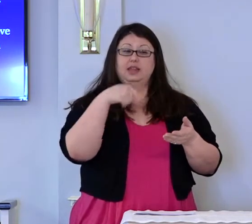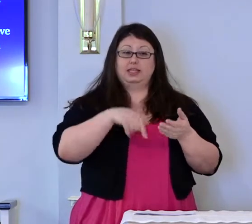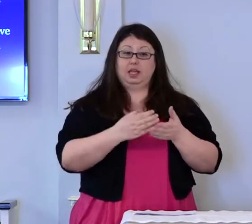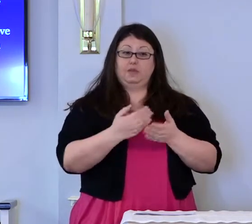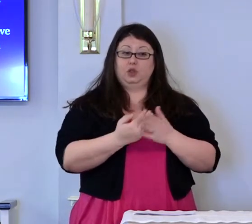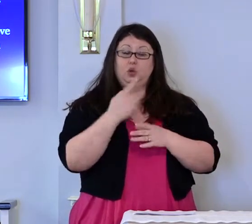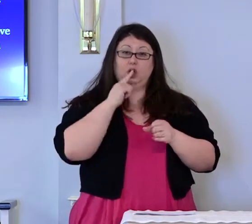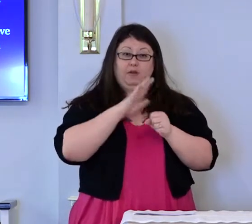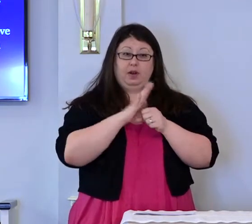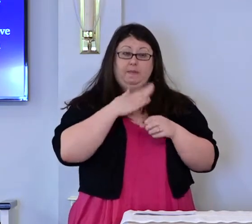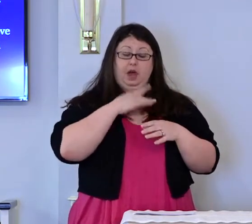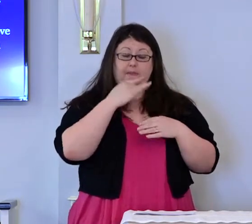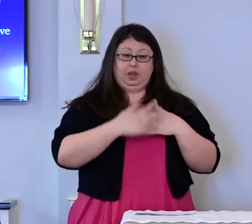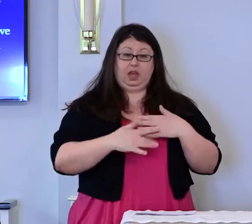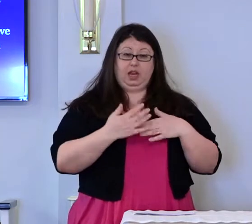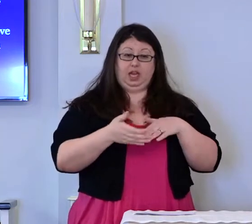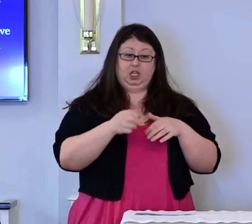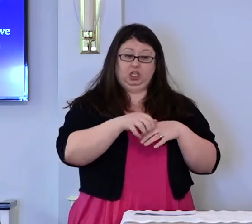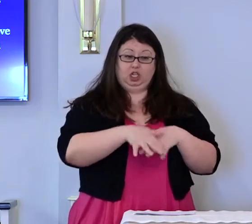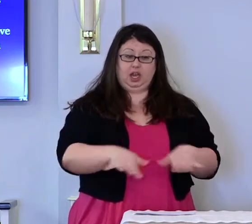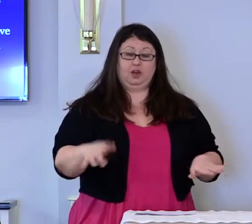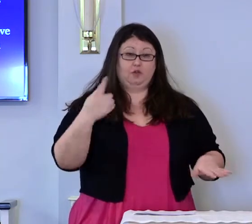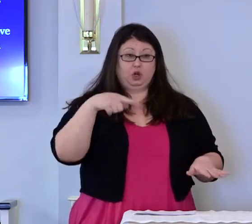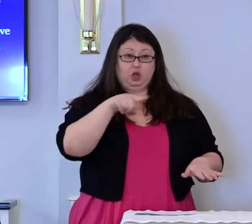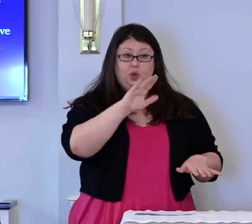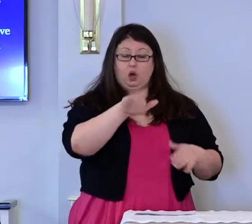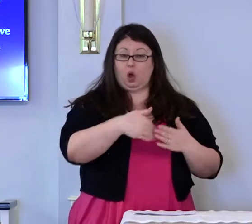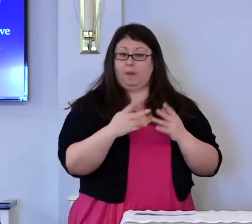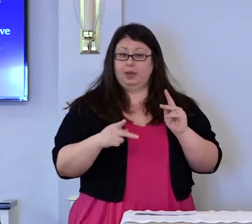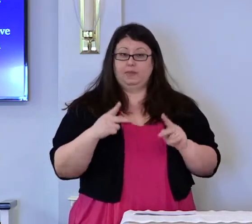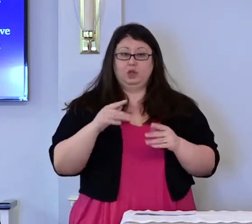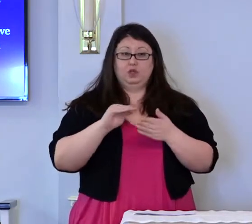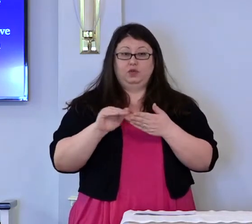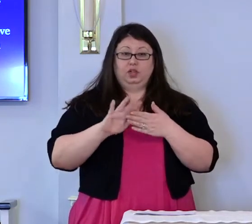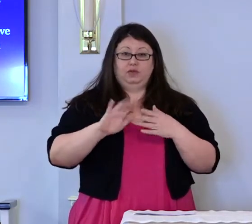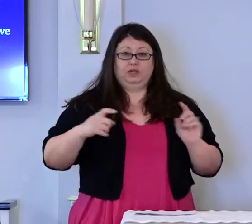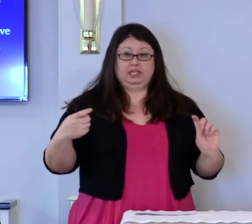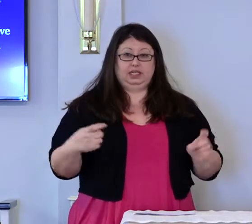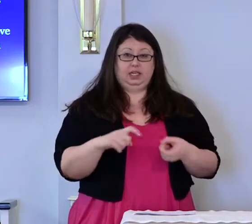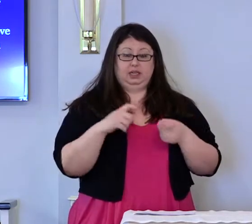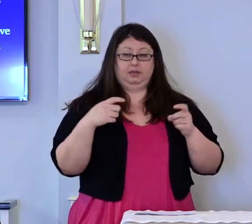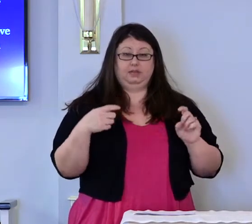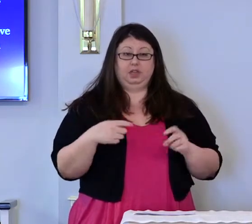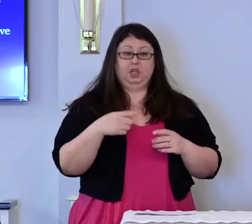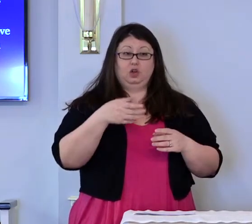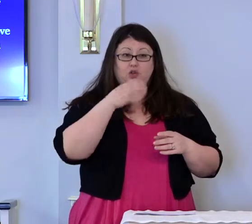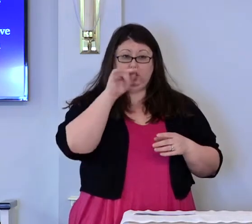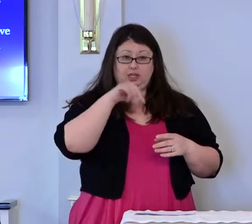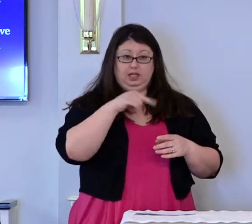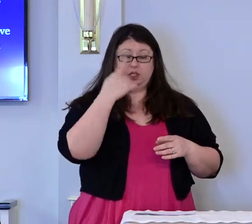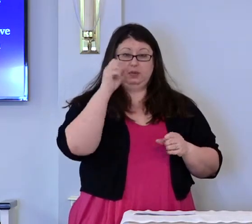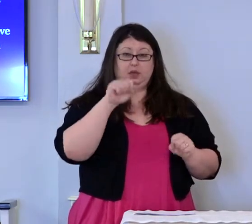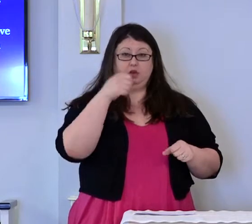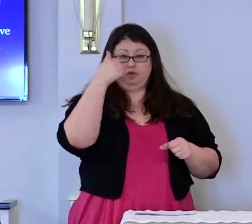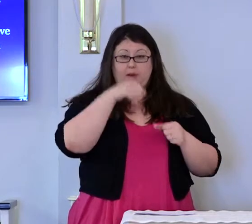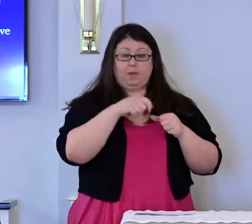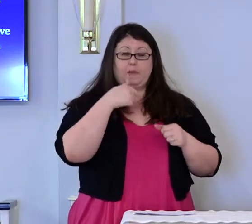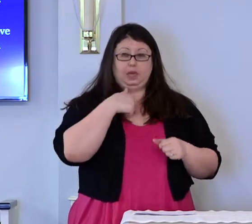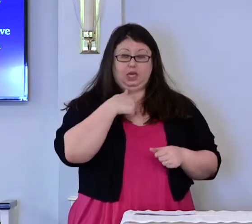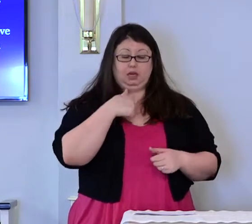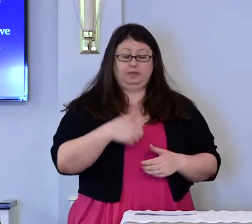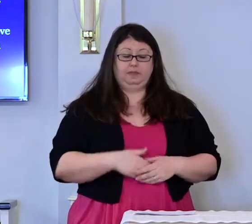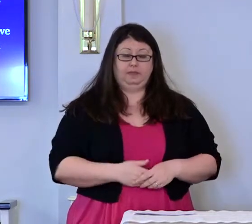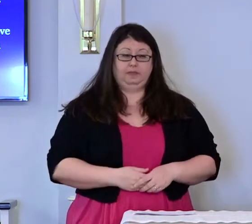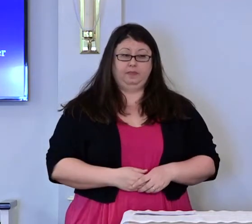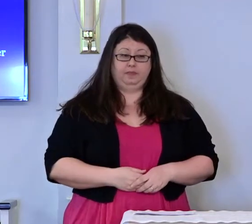blood, shed for you and for all people for the forgiveness of sin. Do this for the remembrance of